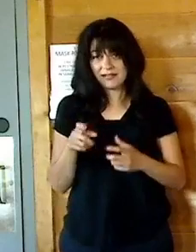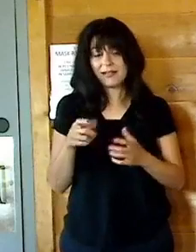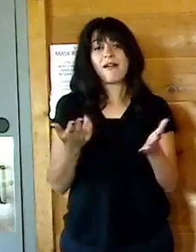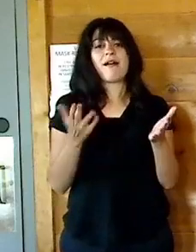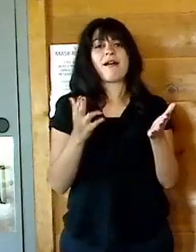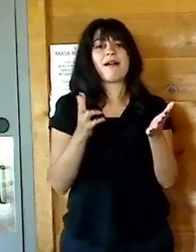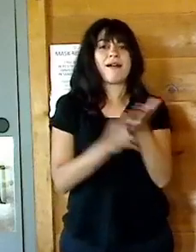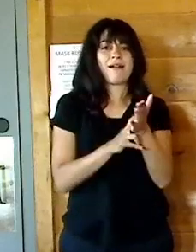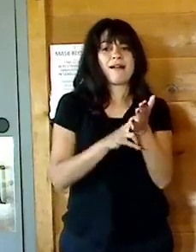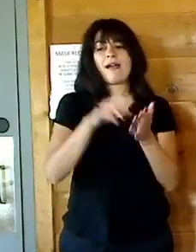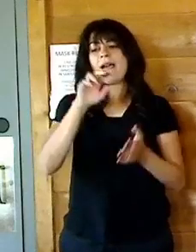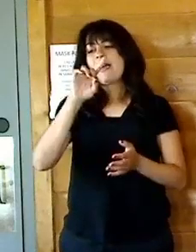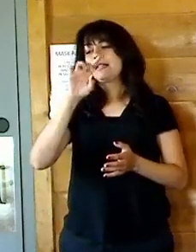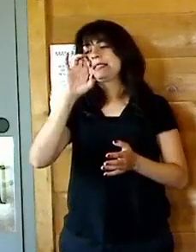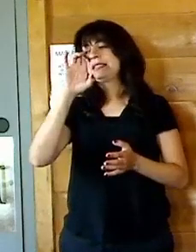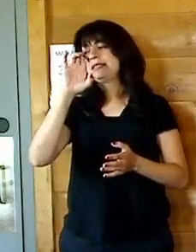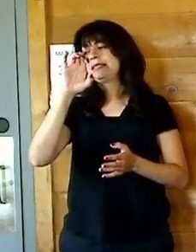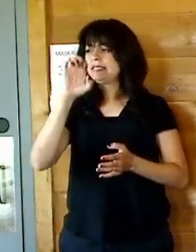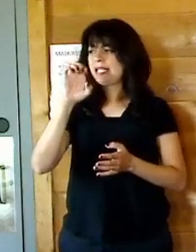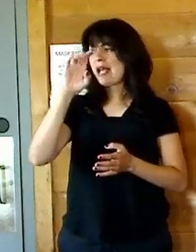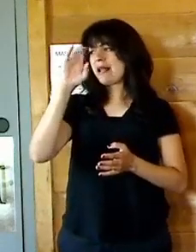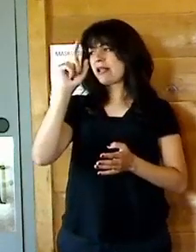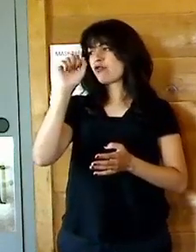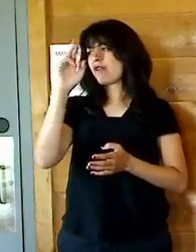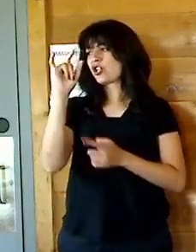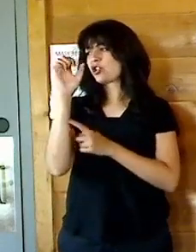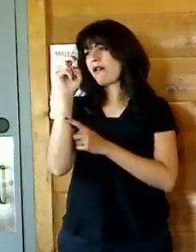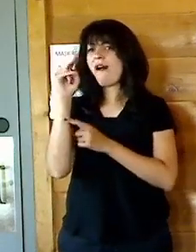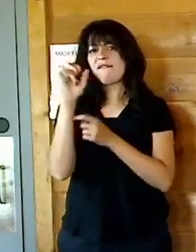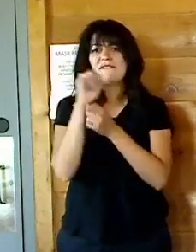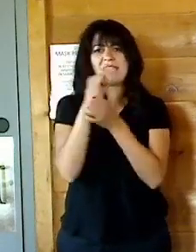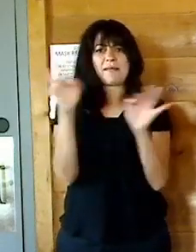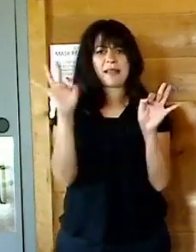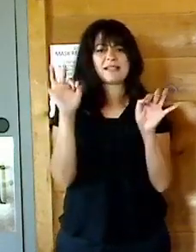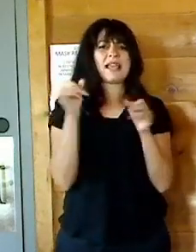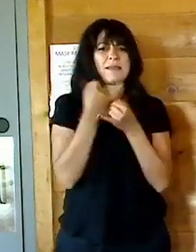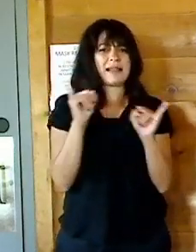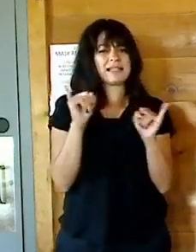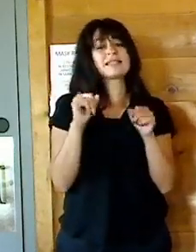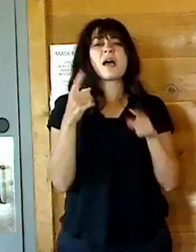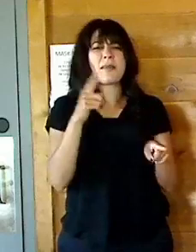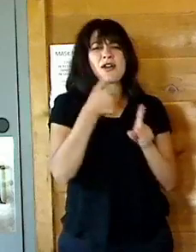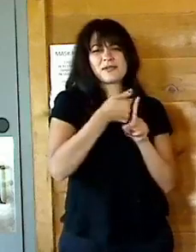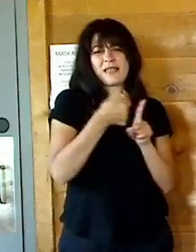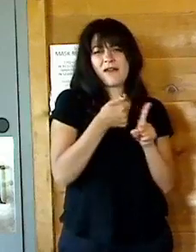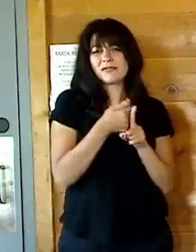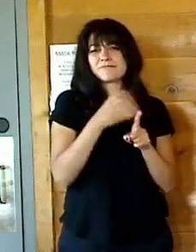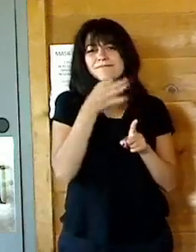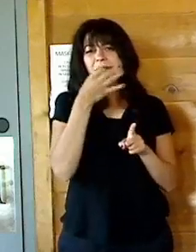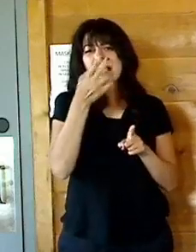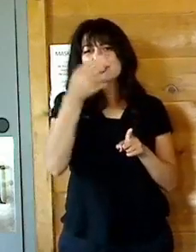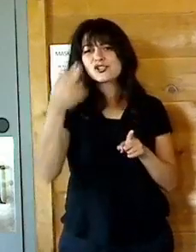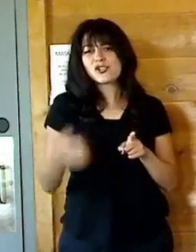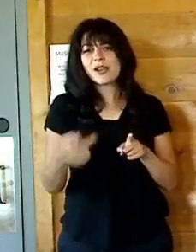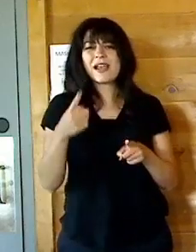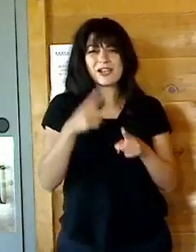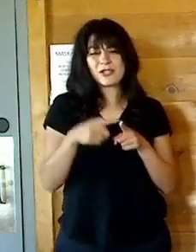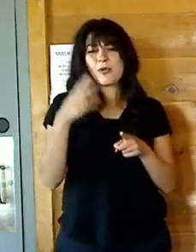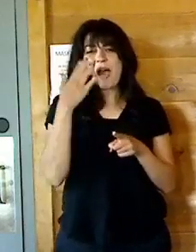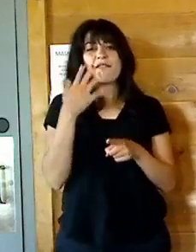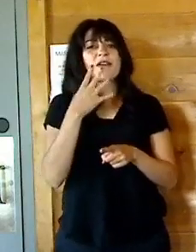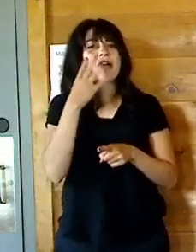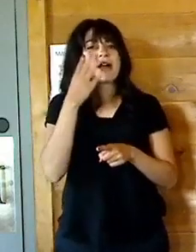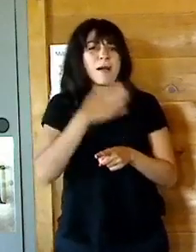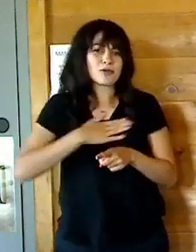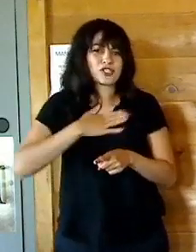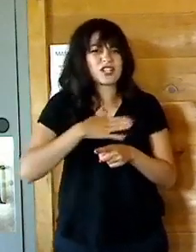Declaration, which I know you weren't there for, but I know that as a historian yourself, you have an appreciation for Dutchess County's role in the